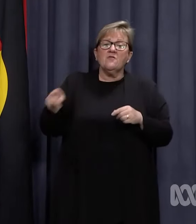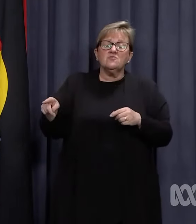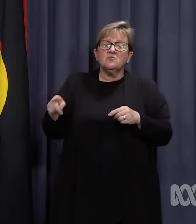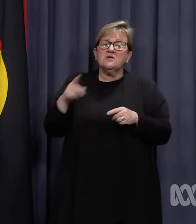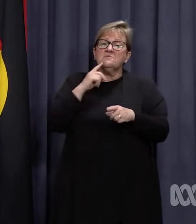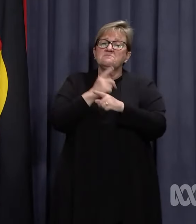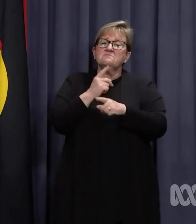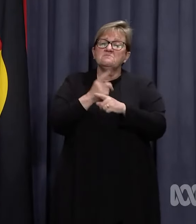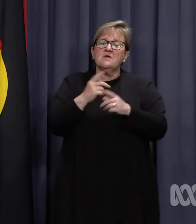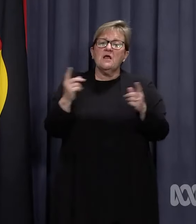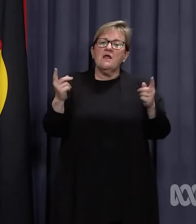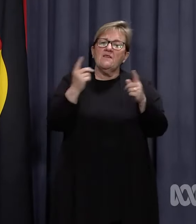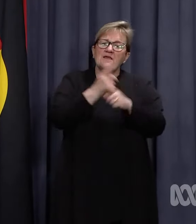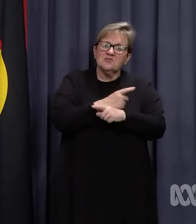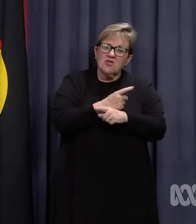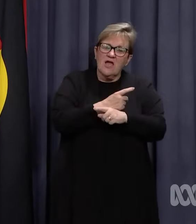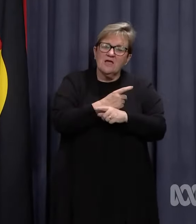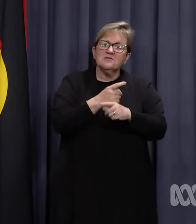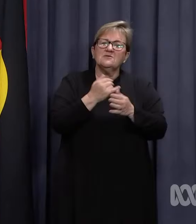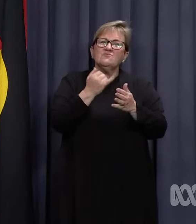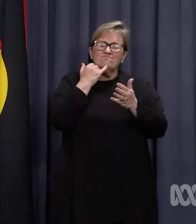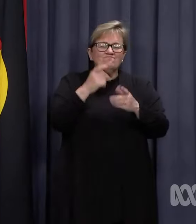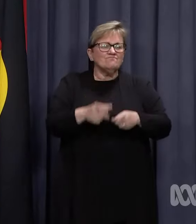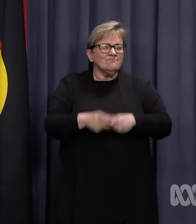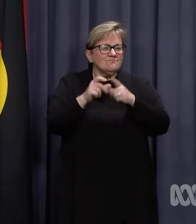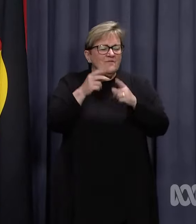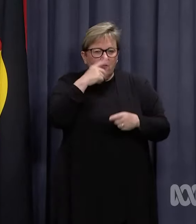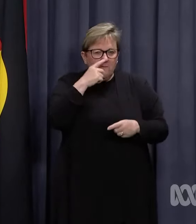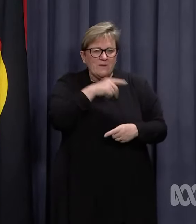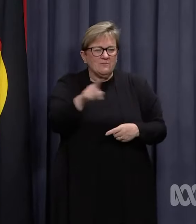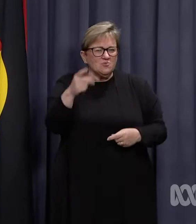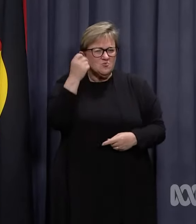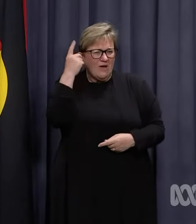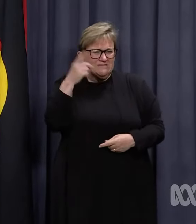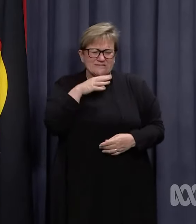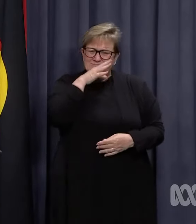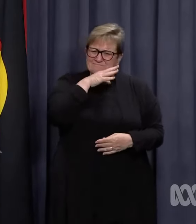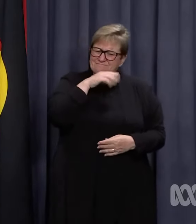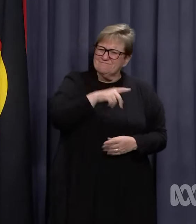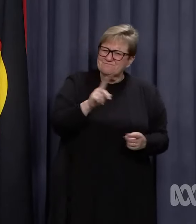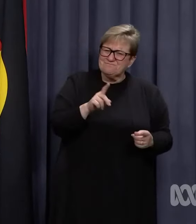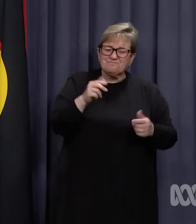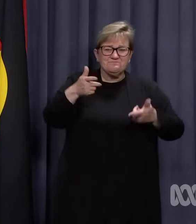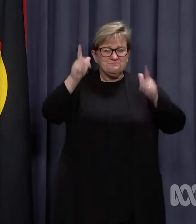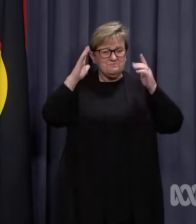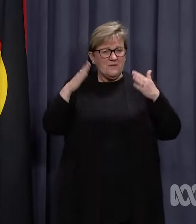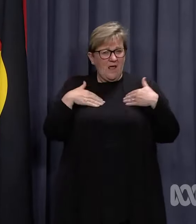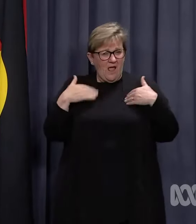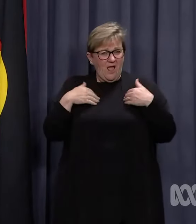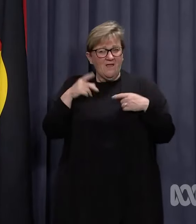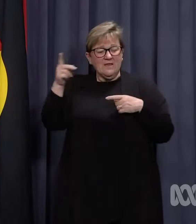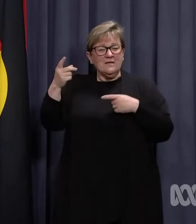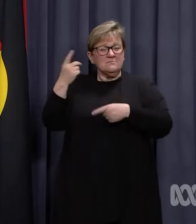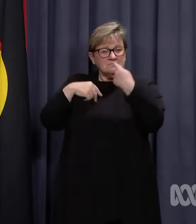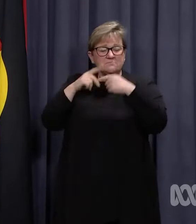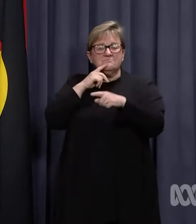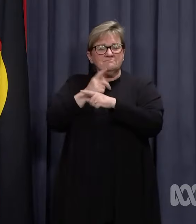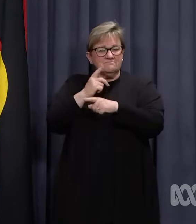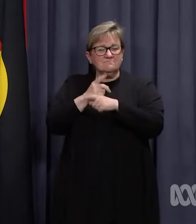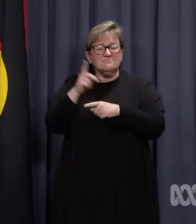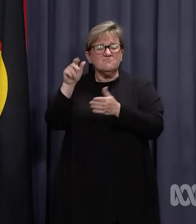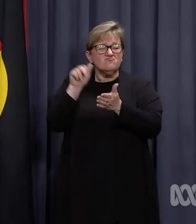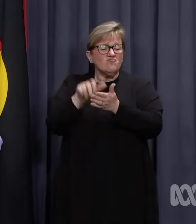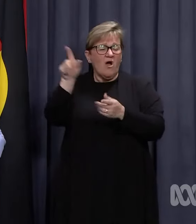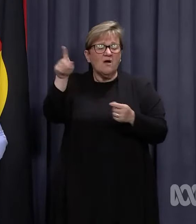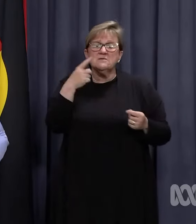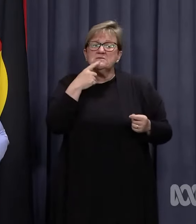was that the change in those settings were difficult for people to understand. The Chief Health Officer, in his advice, has also rightly